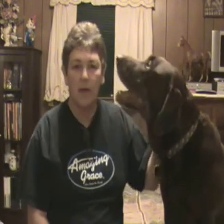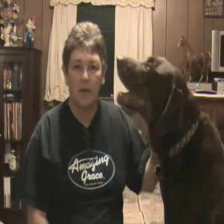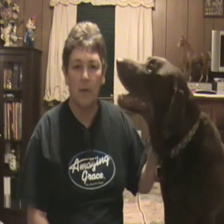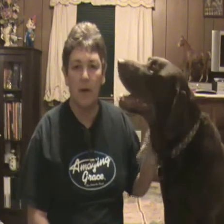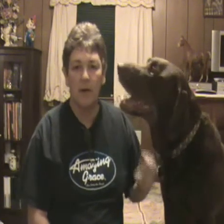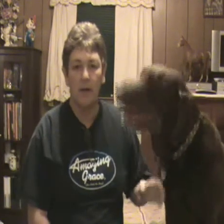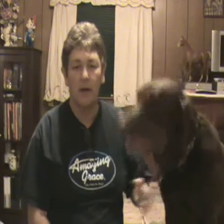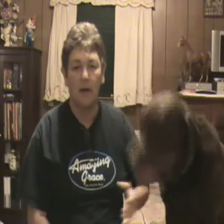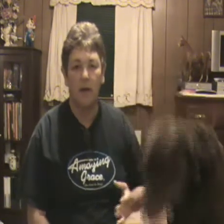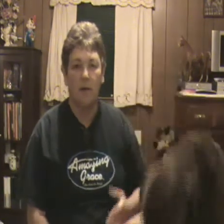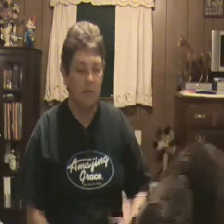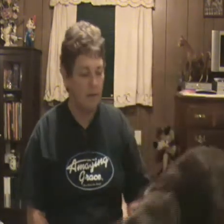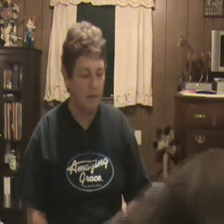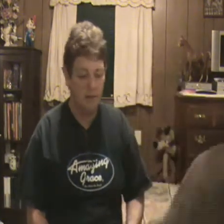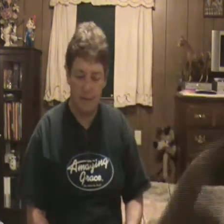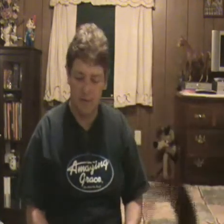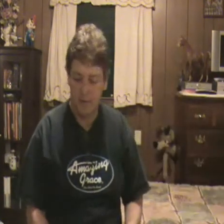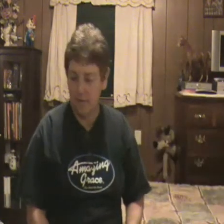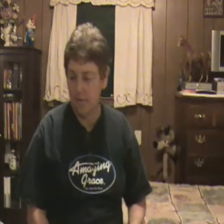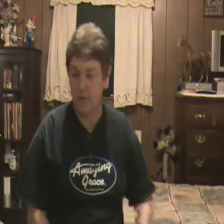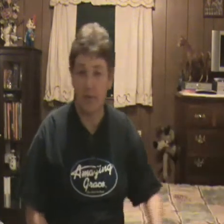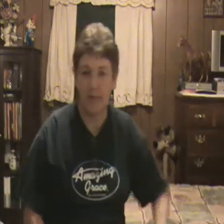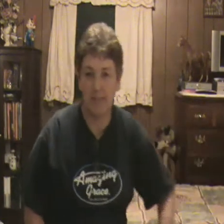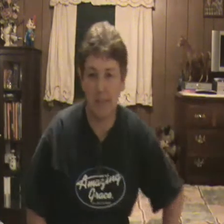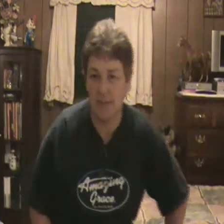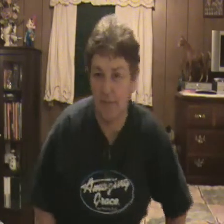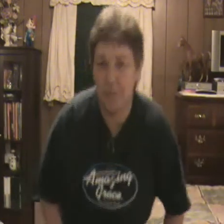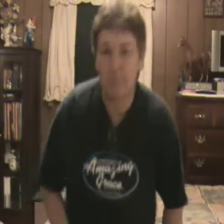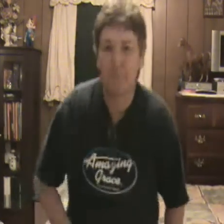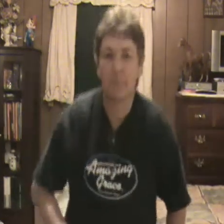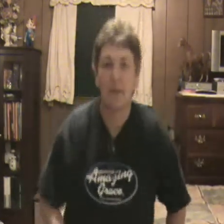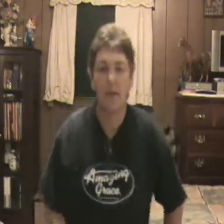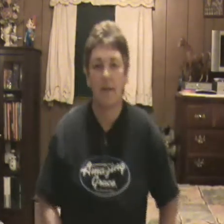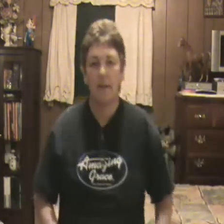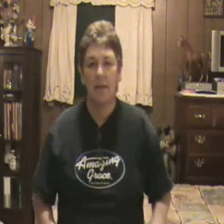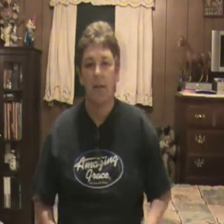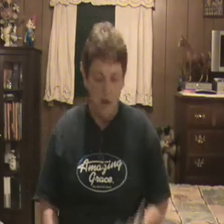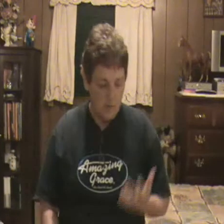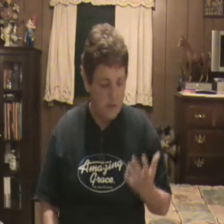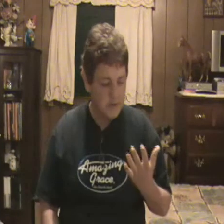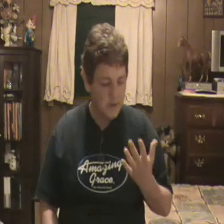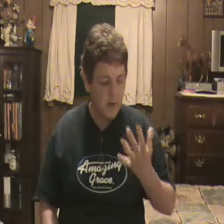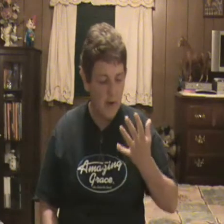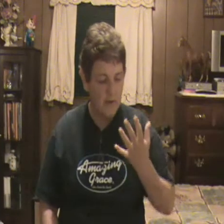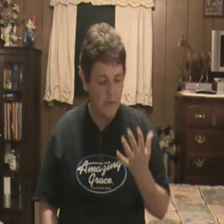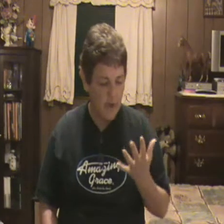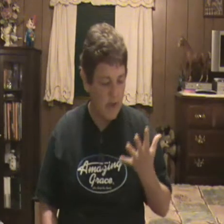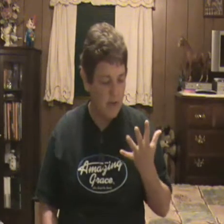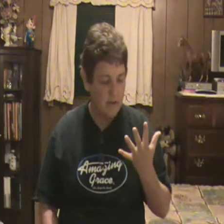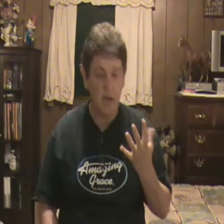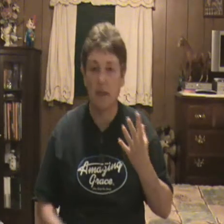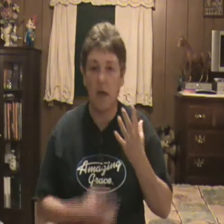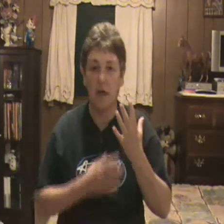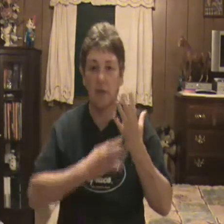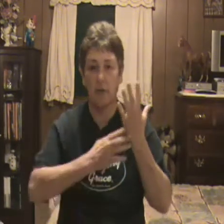So anyway, well, Jesse's leaving. I still have a lot of